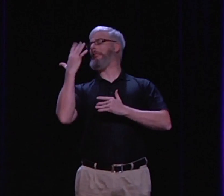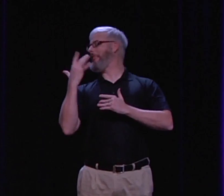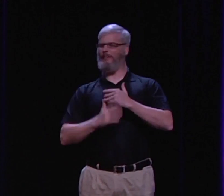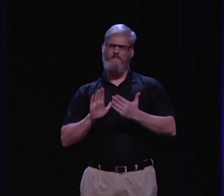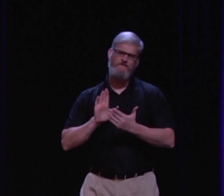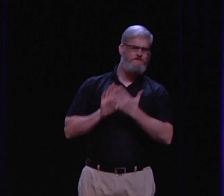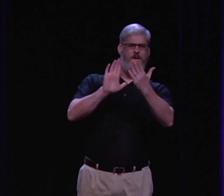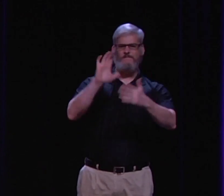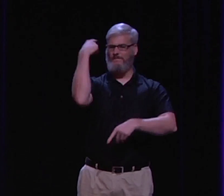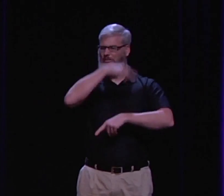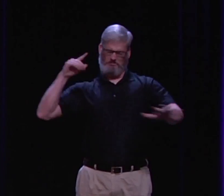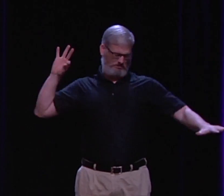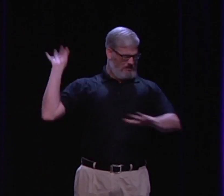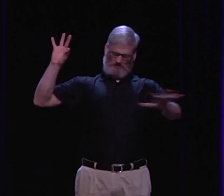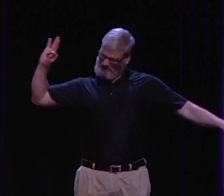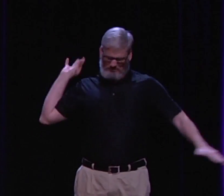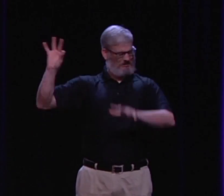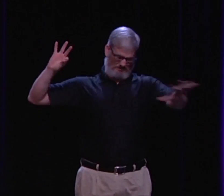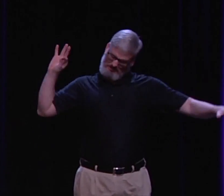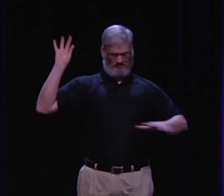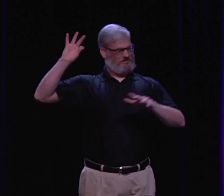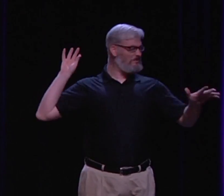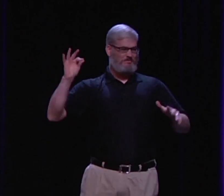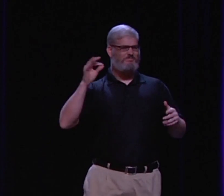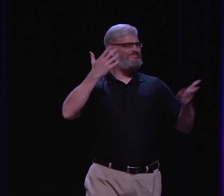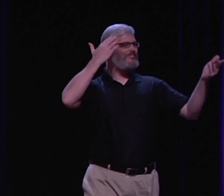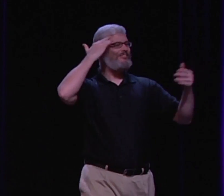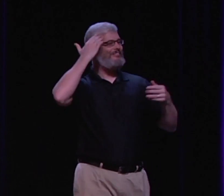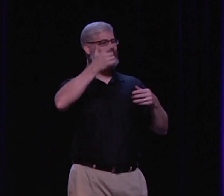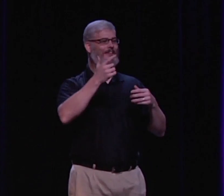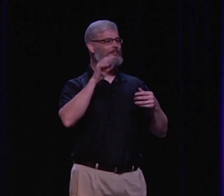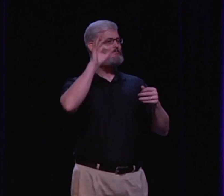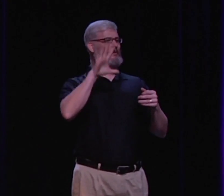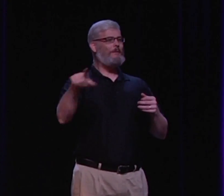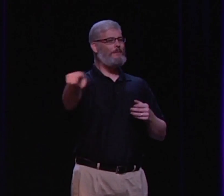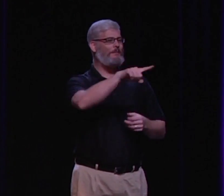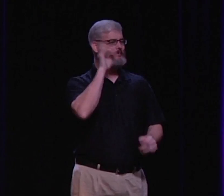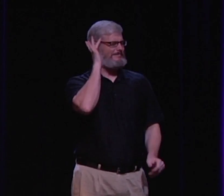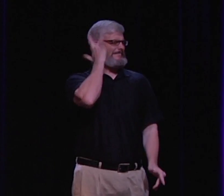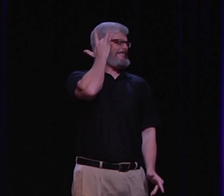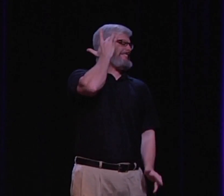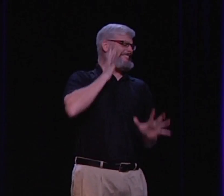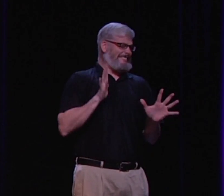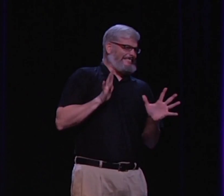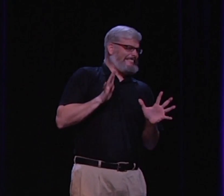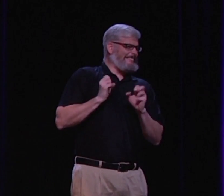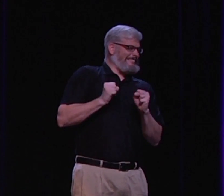bathed in the blood of Christ, in-your-faced Baptist minister, kind of that